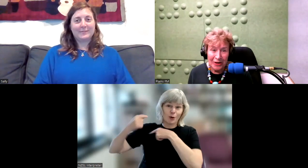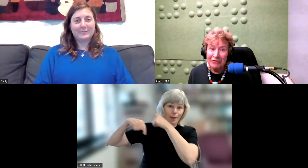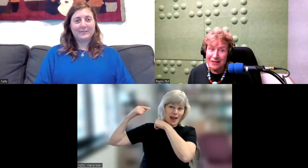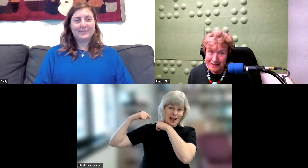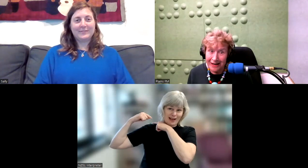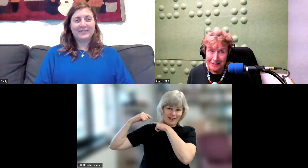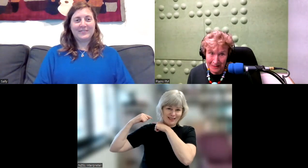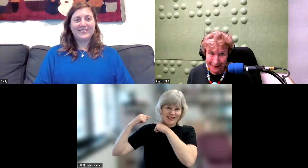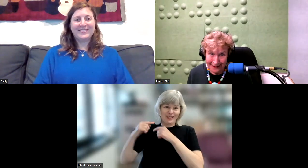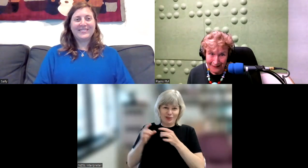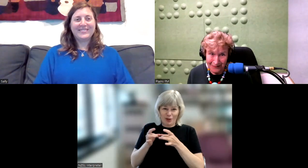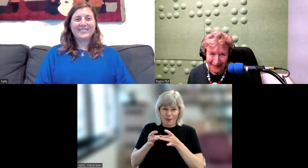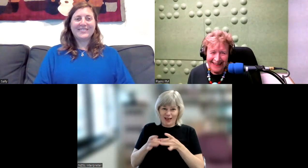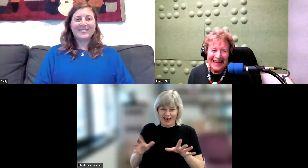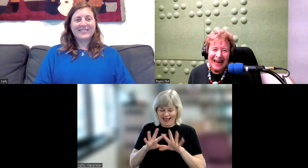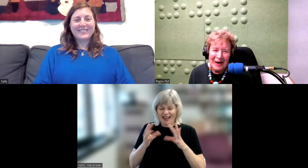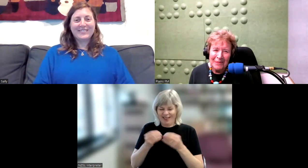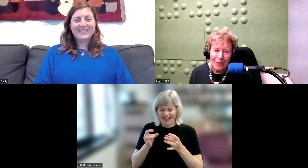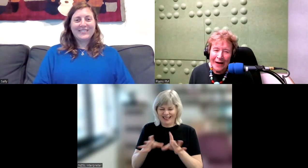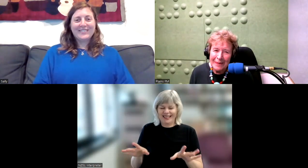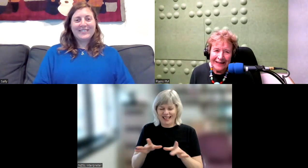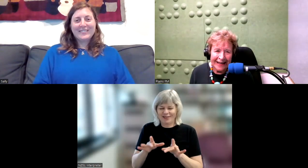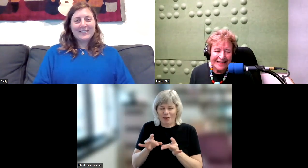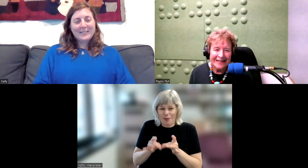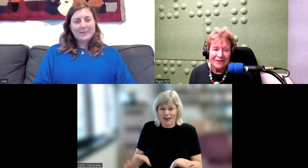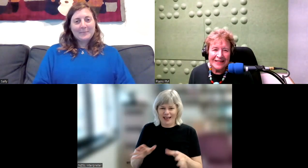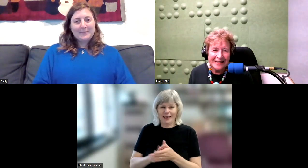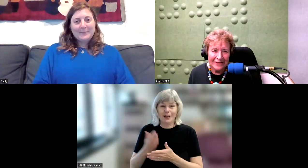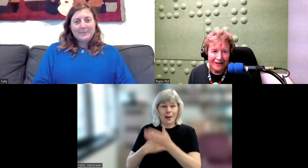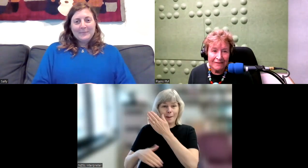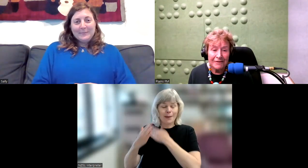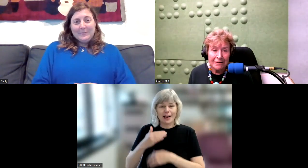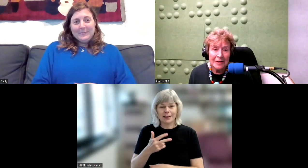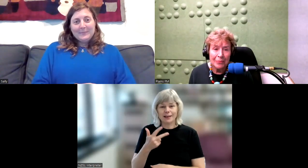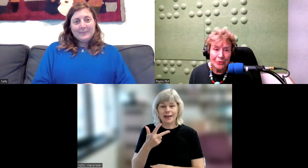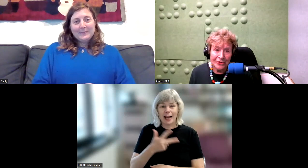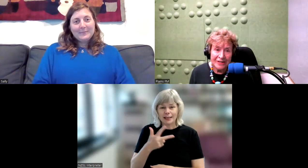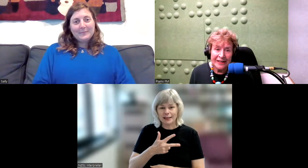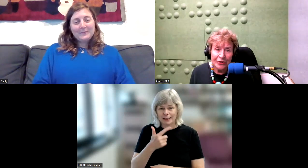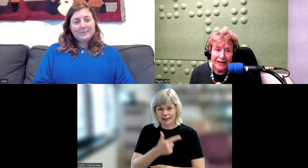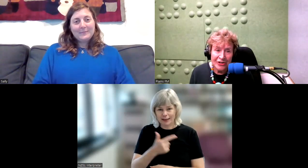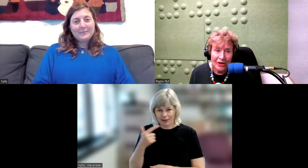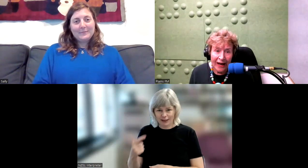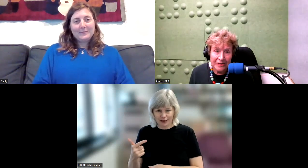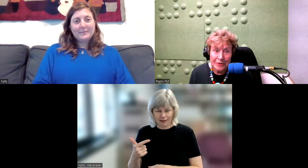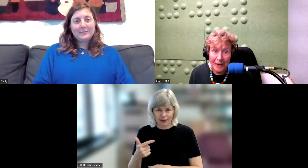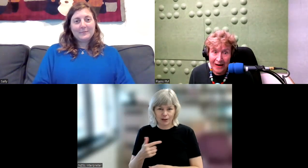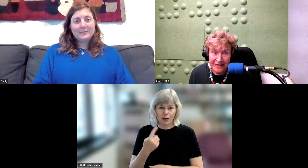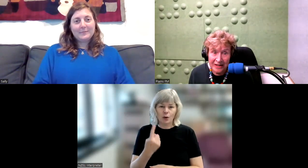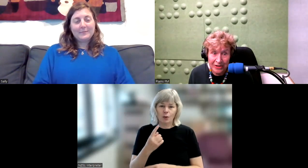everything starts at the beginning. Way back in 1877, a very important educational act was passed here